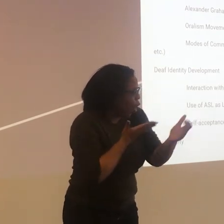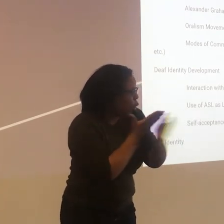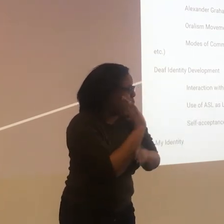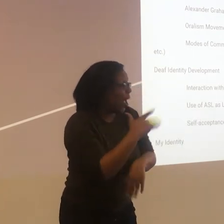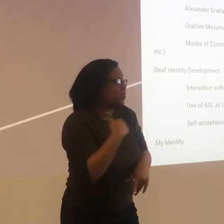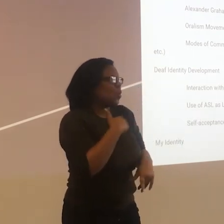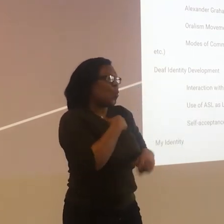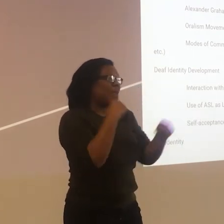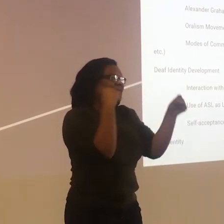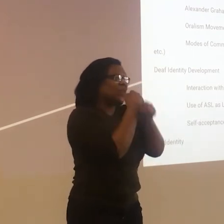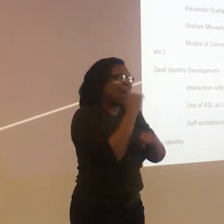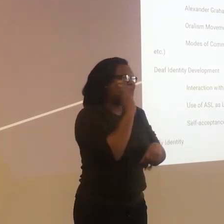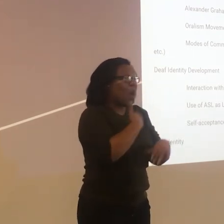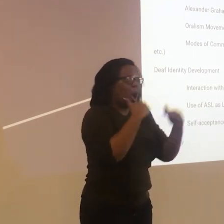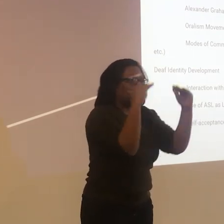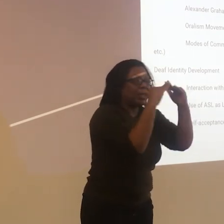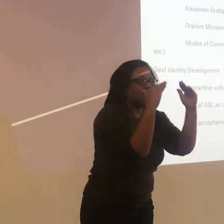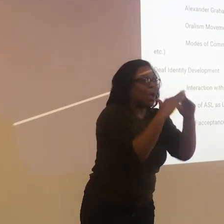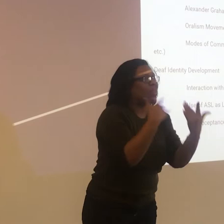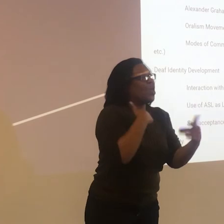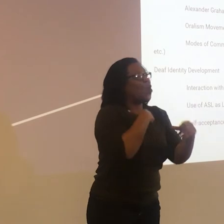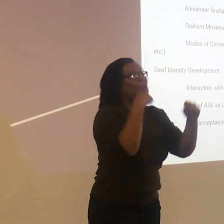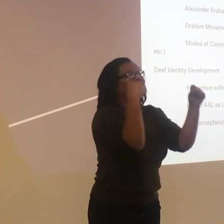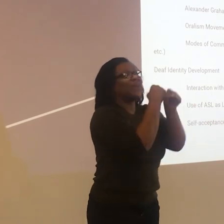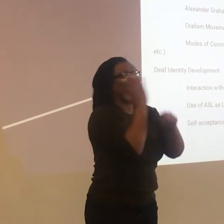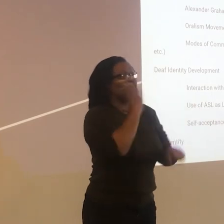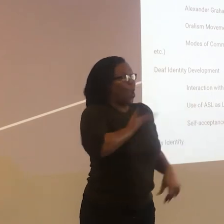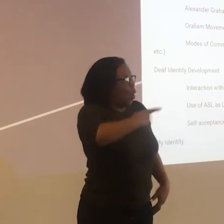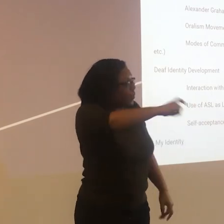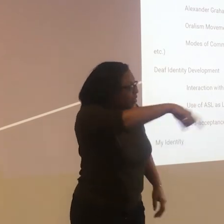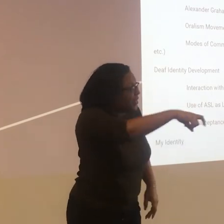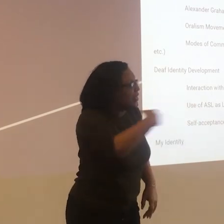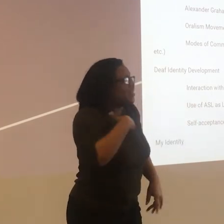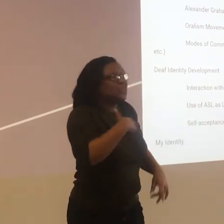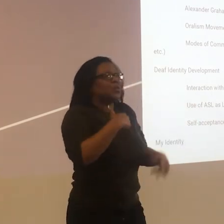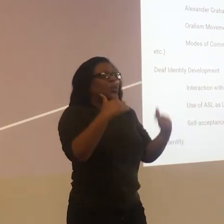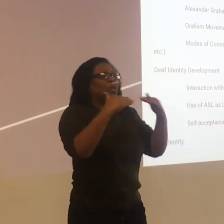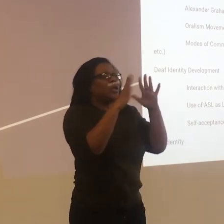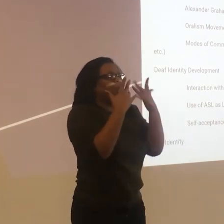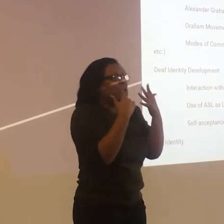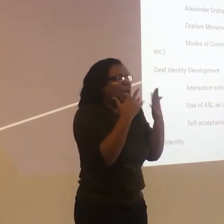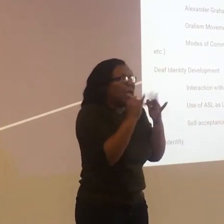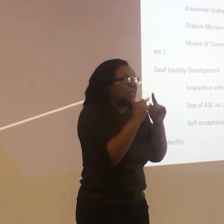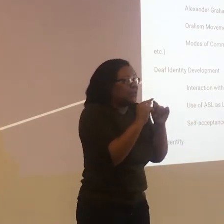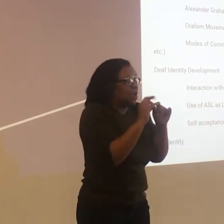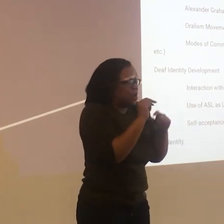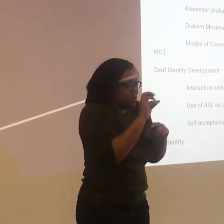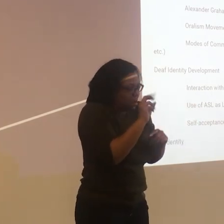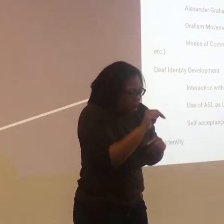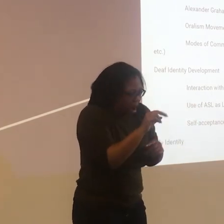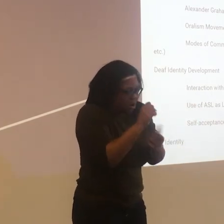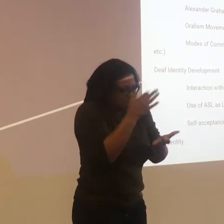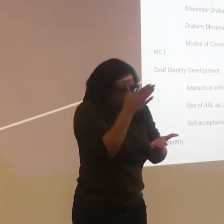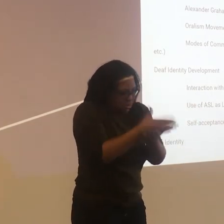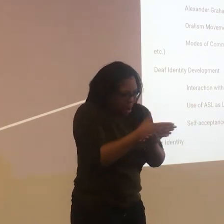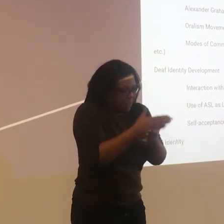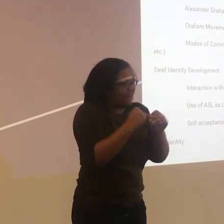We fight for our rights. We fight for equality. To be hired. It's